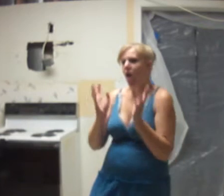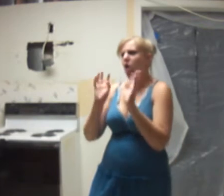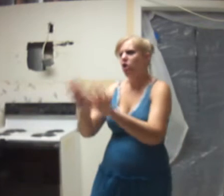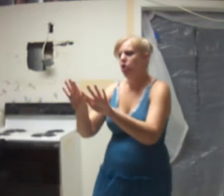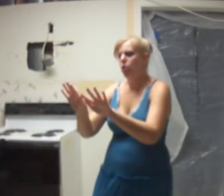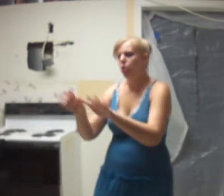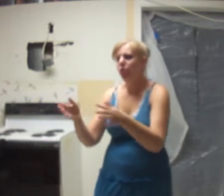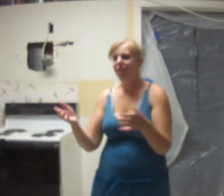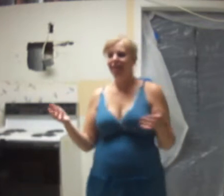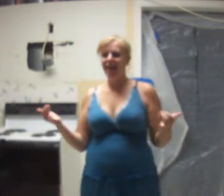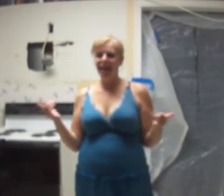tonight.